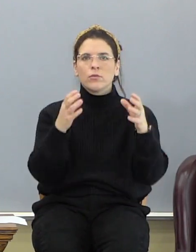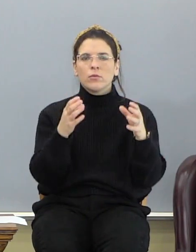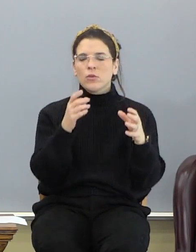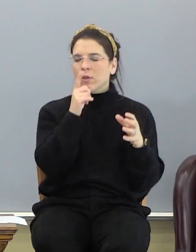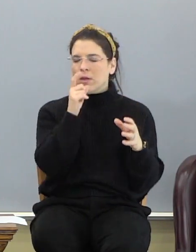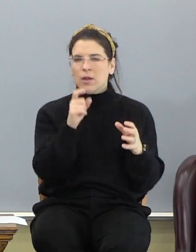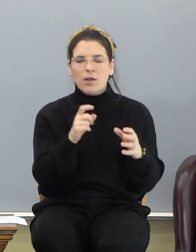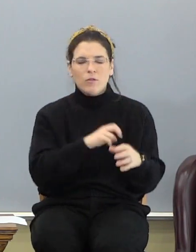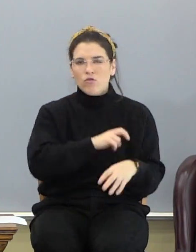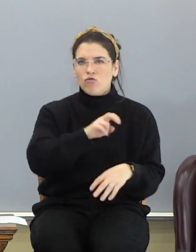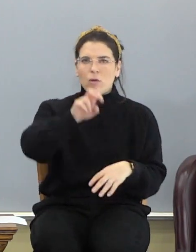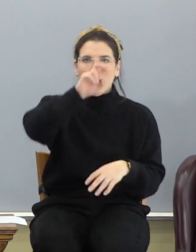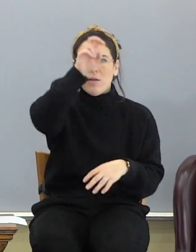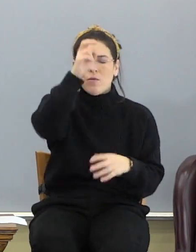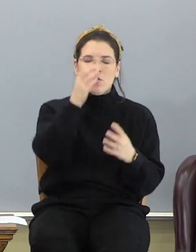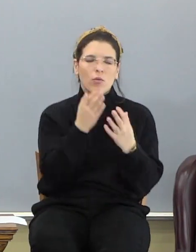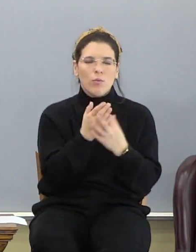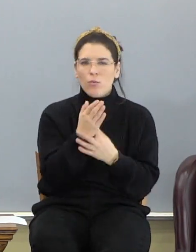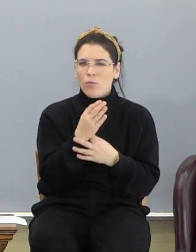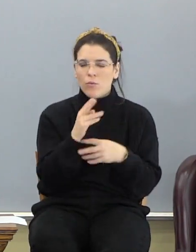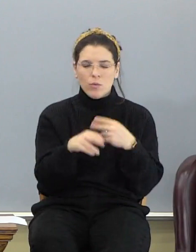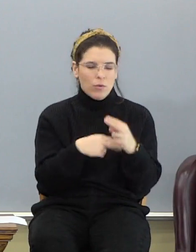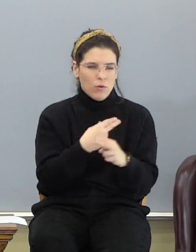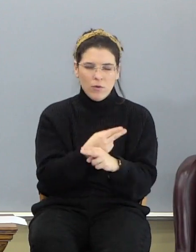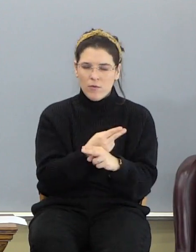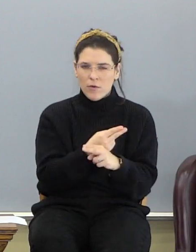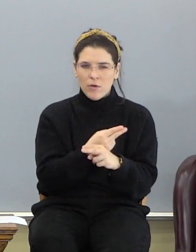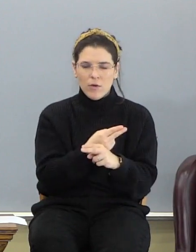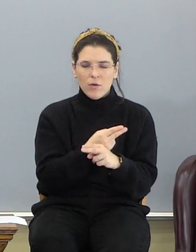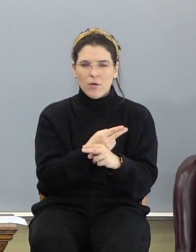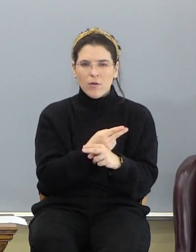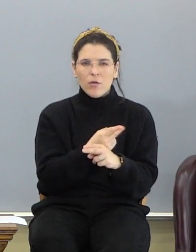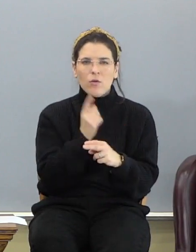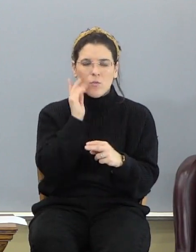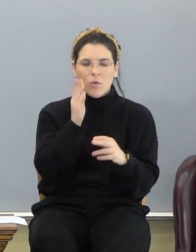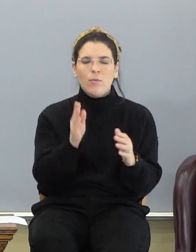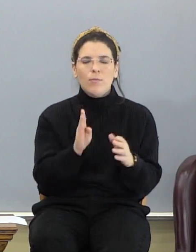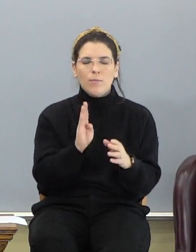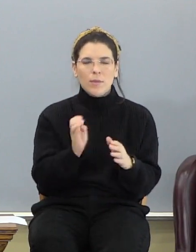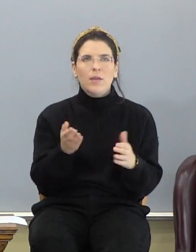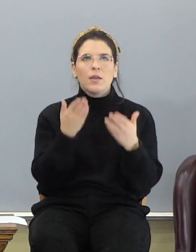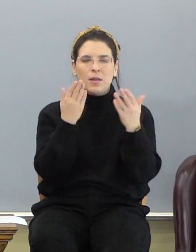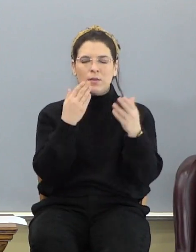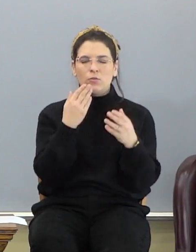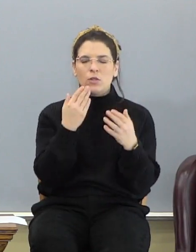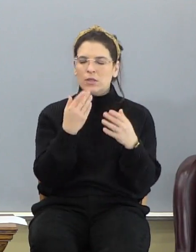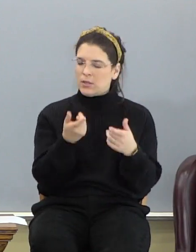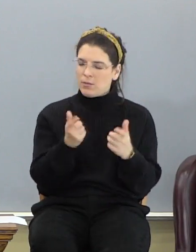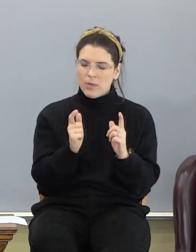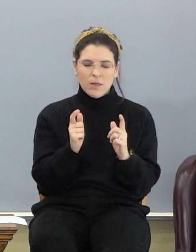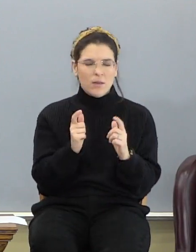You're not going to have to travel all out through the universe. You'll be in His presence immediately, instantly.